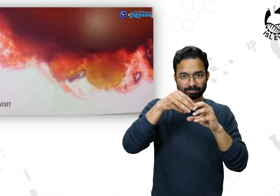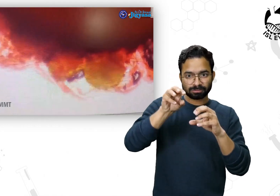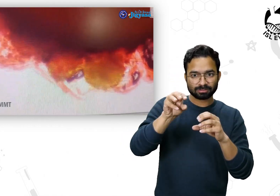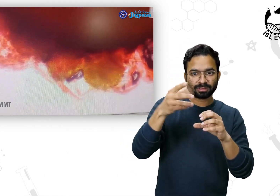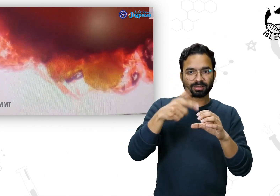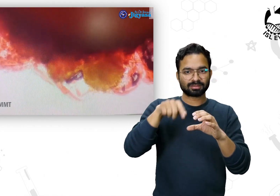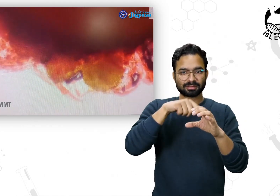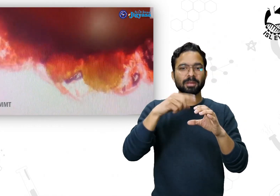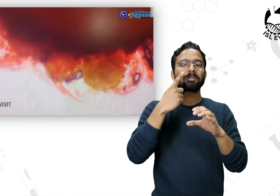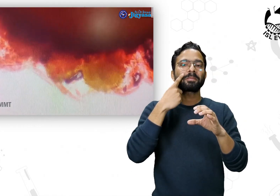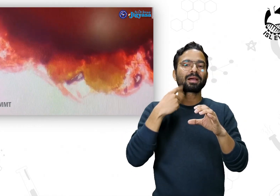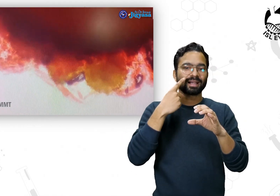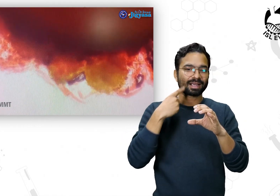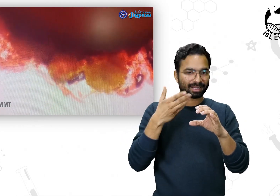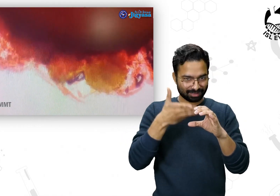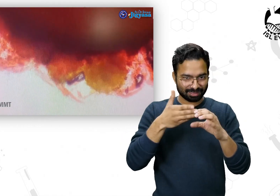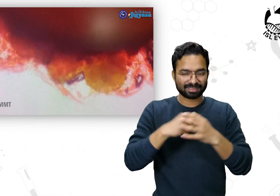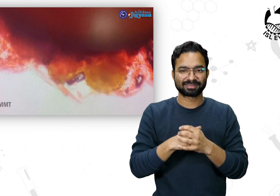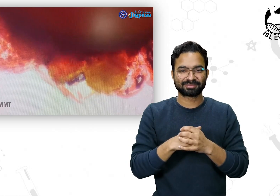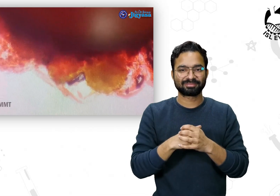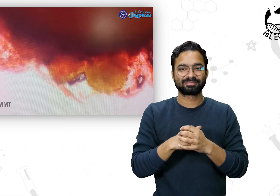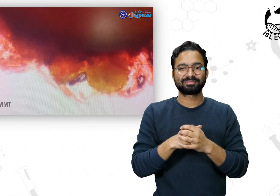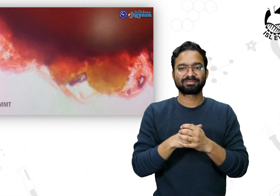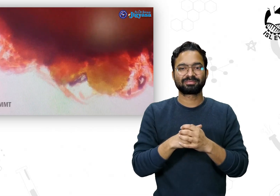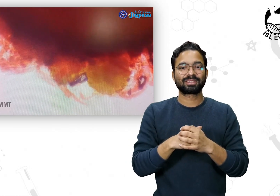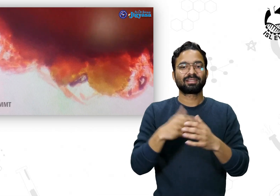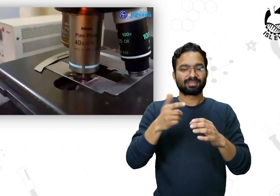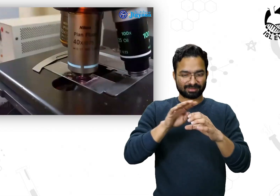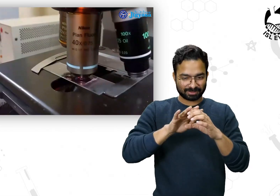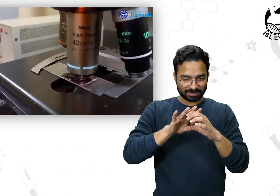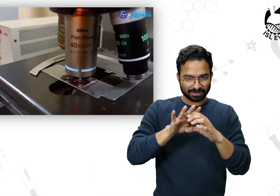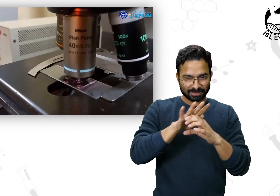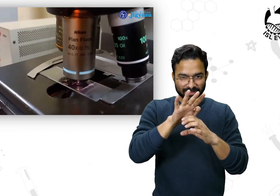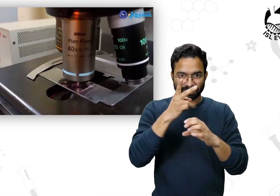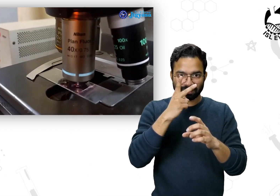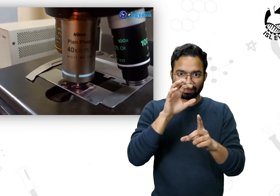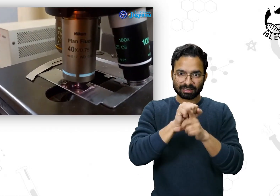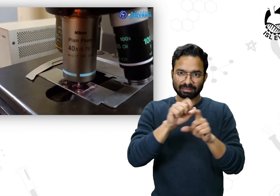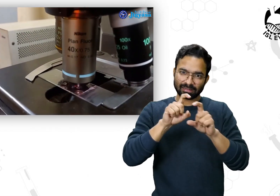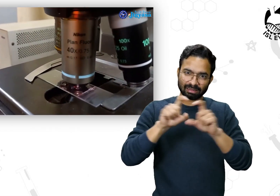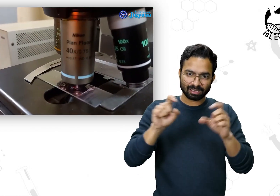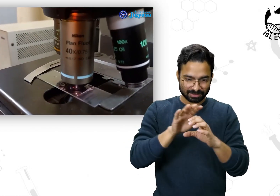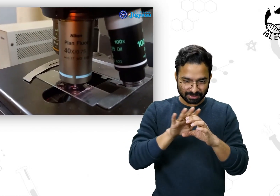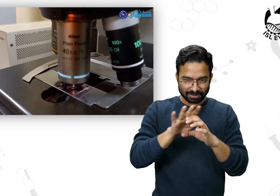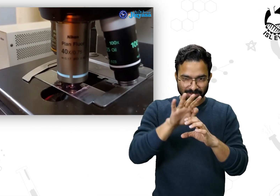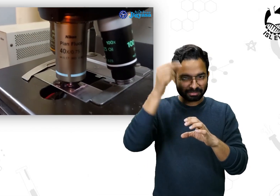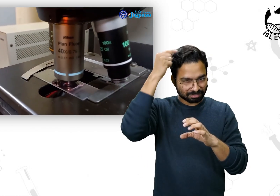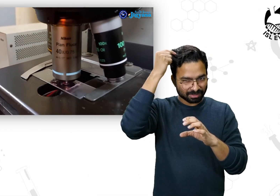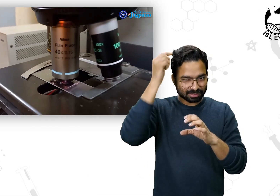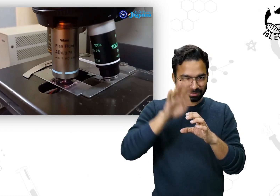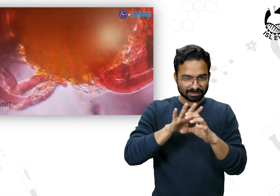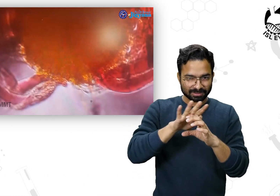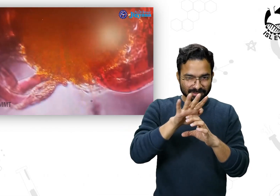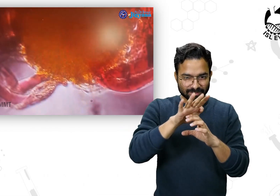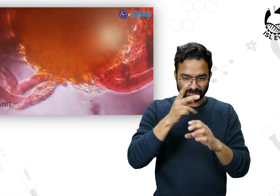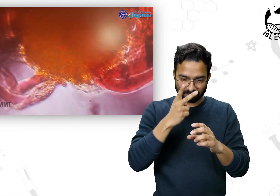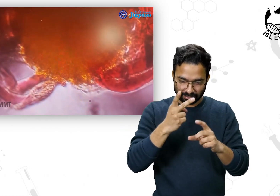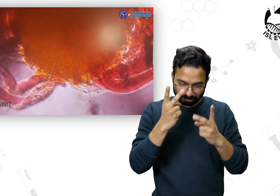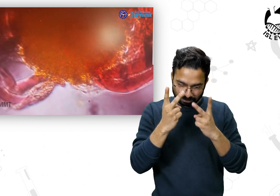These yellow color rounded things are the spores which are get entrapped by the stigmatic hairs.